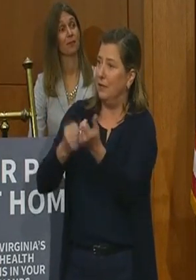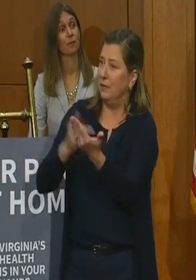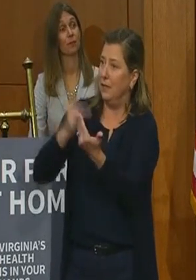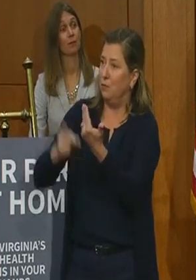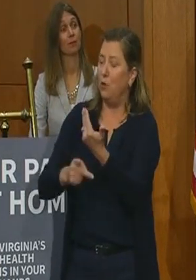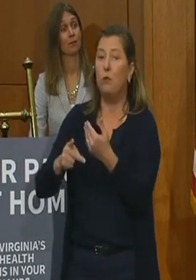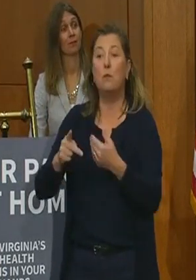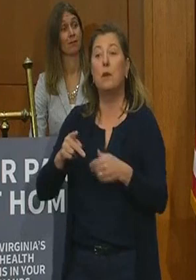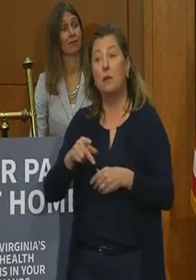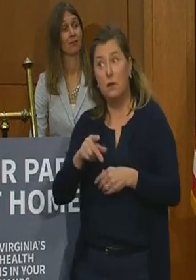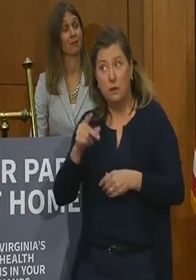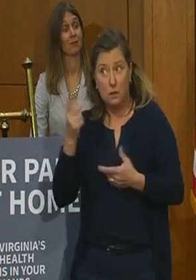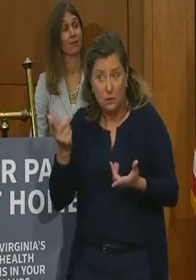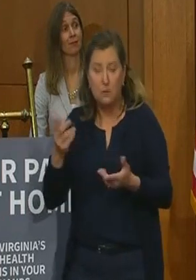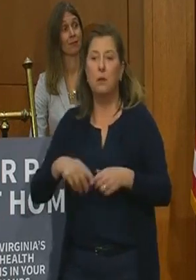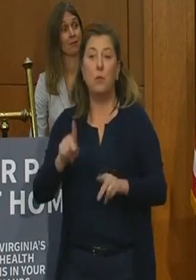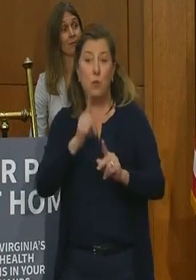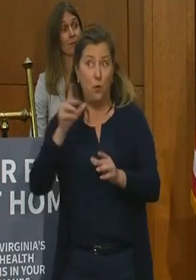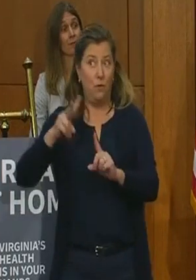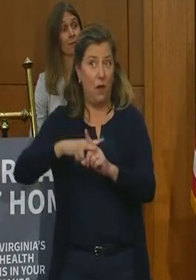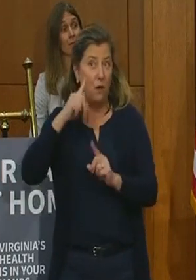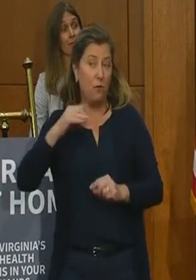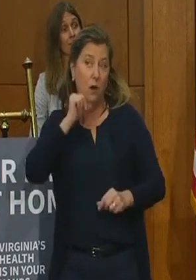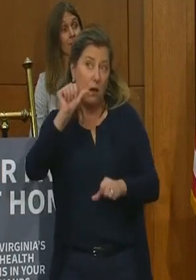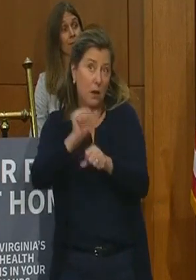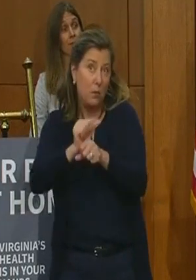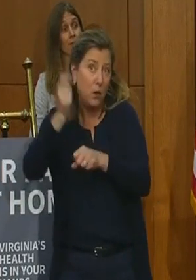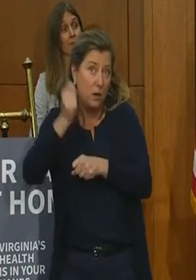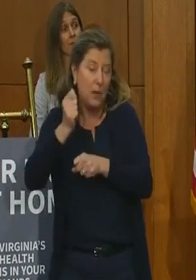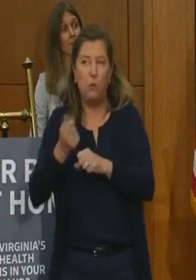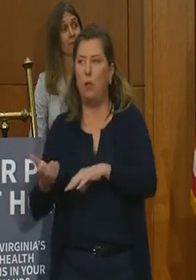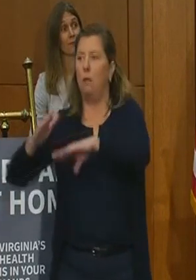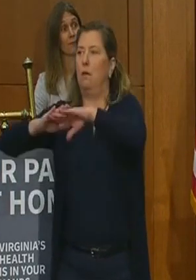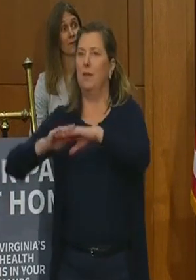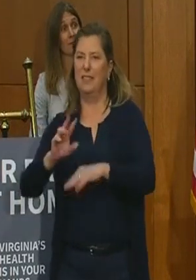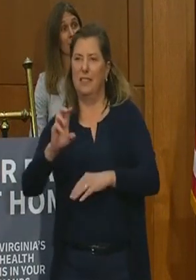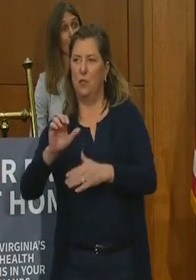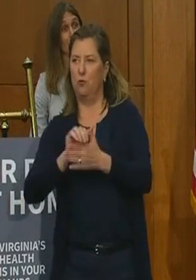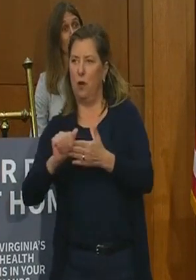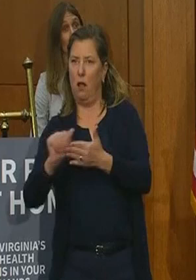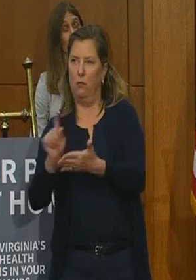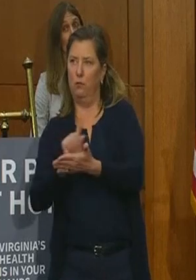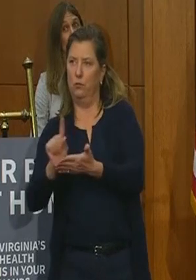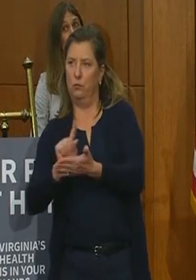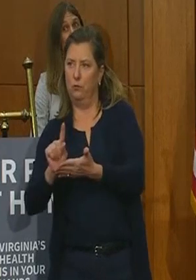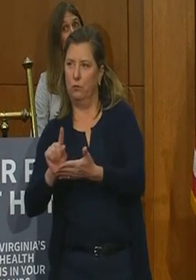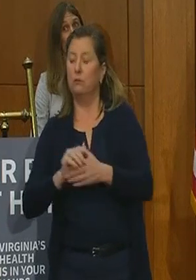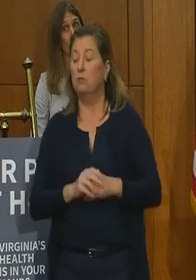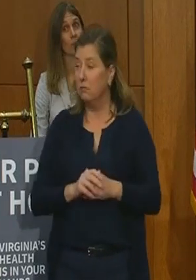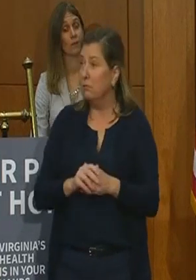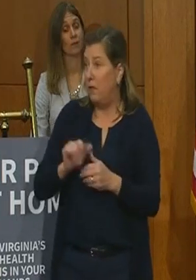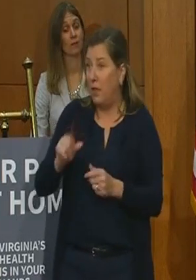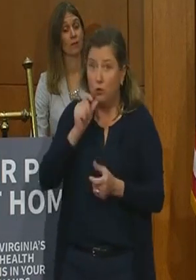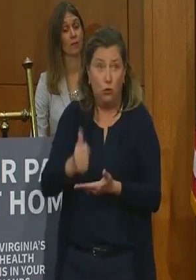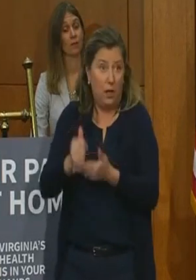to those who have filed for unemployment. This is an additional six hundred dollars a week, which should be a